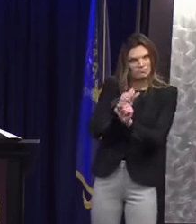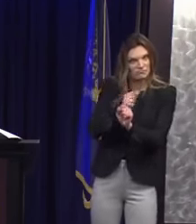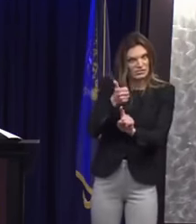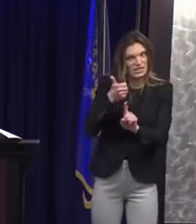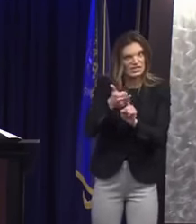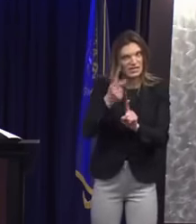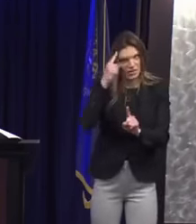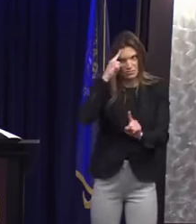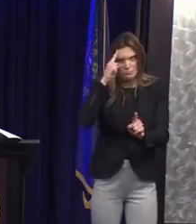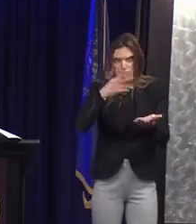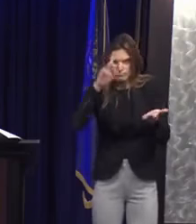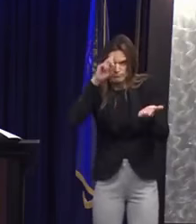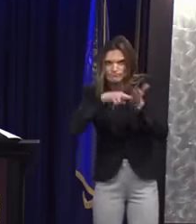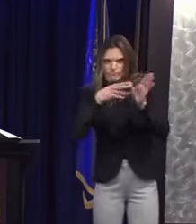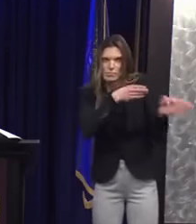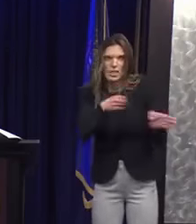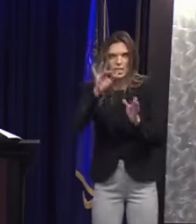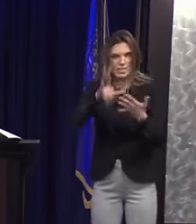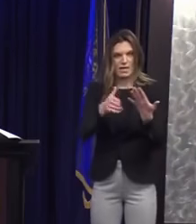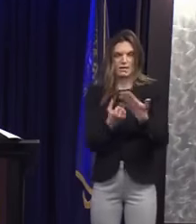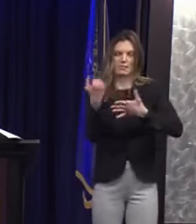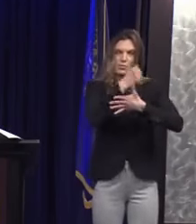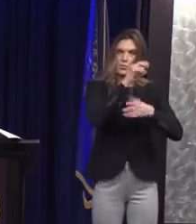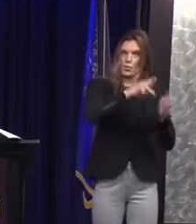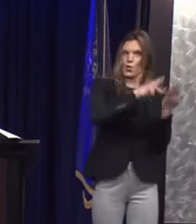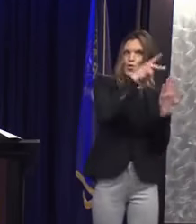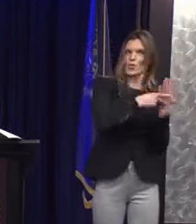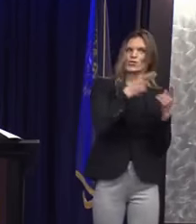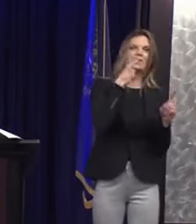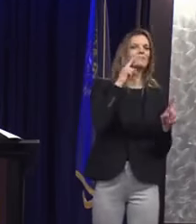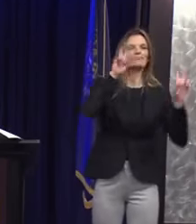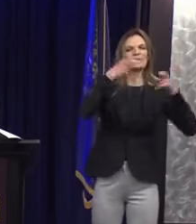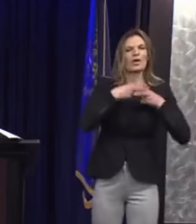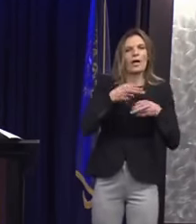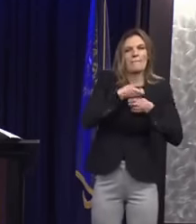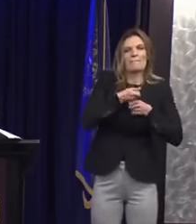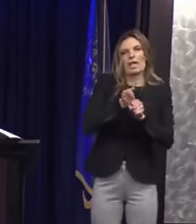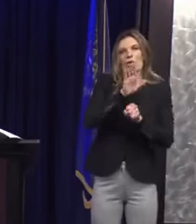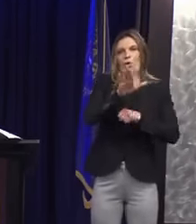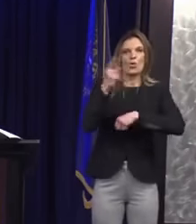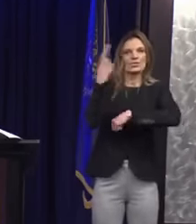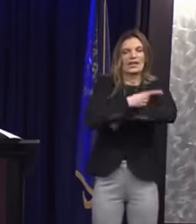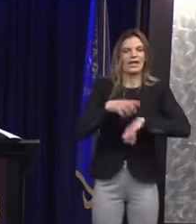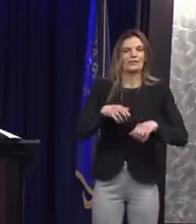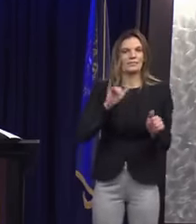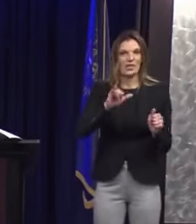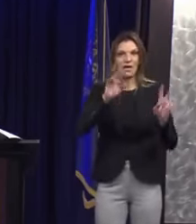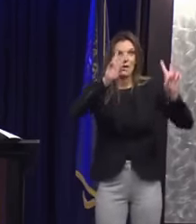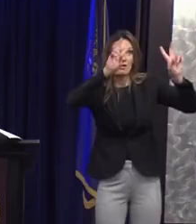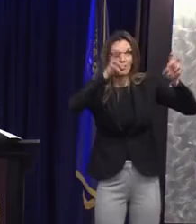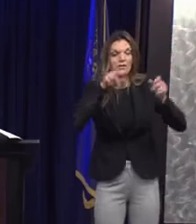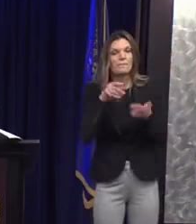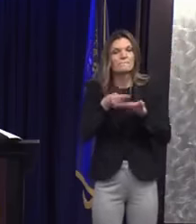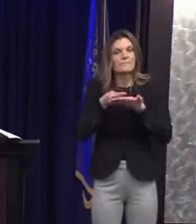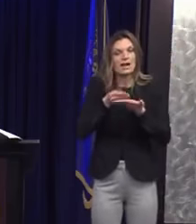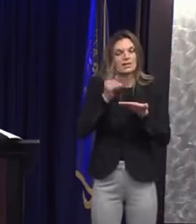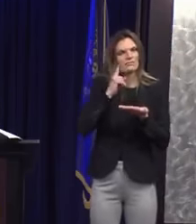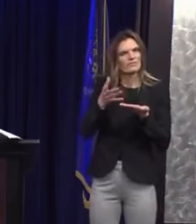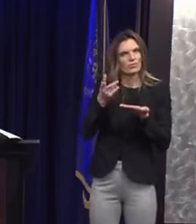mayoral priority and providing it with taxpayer funds. Allegations included the